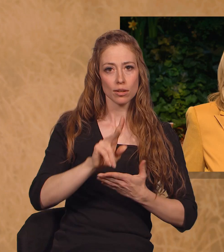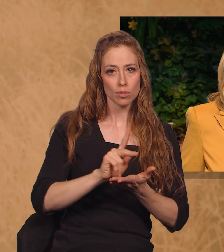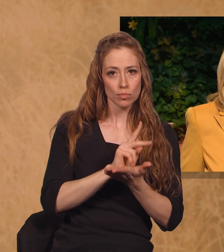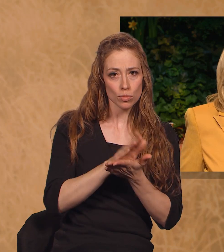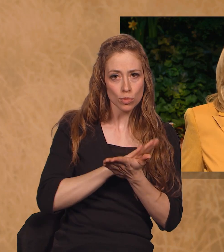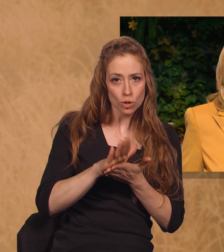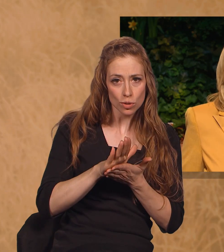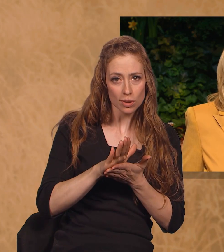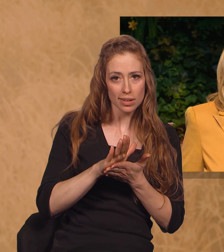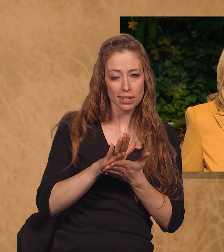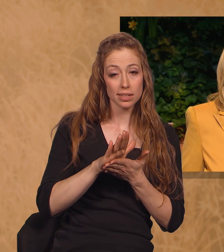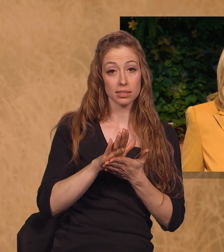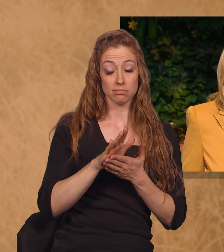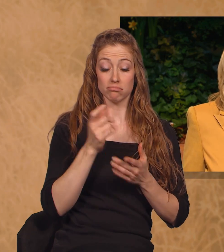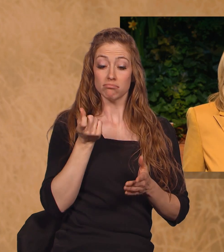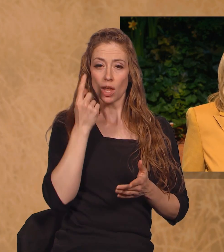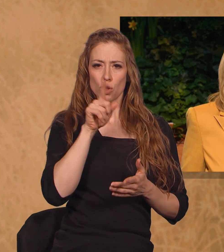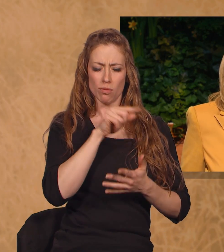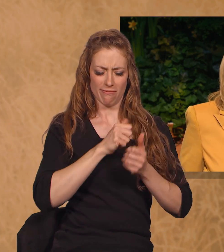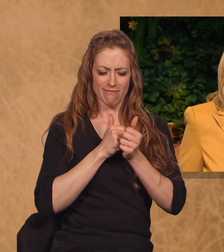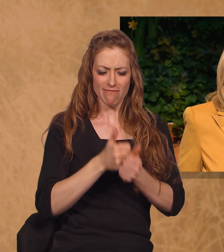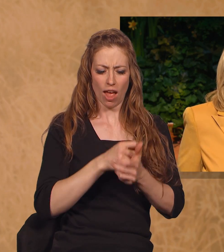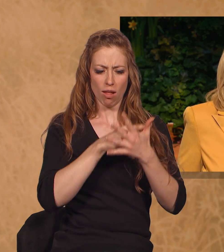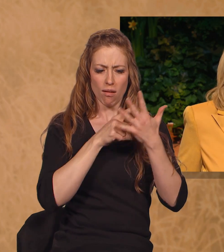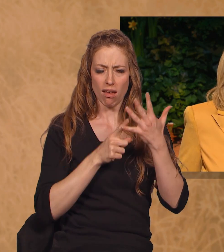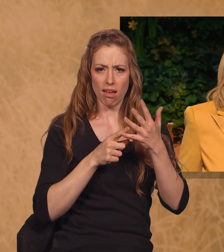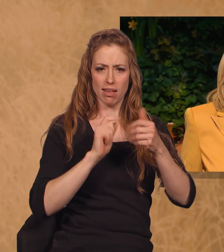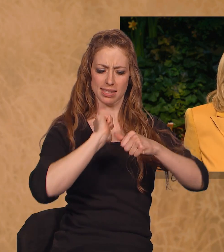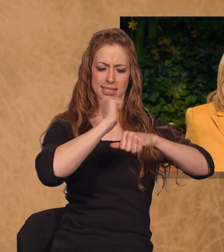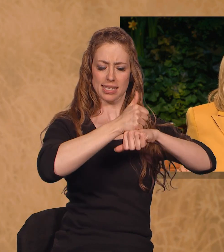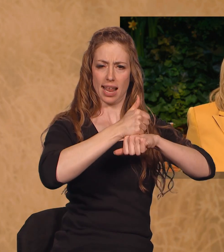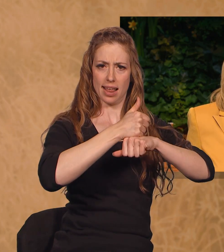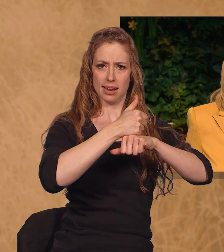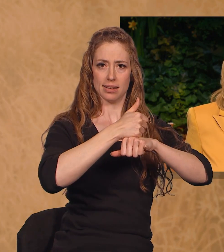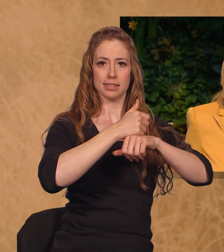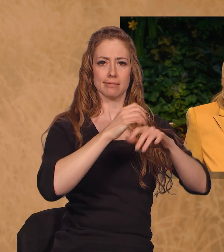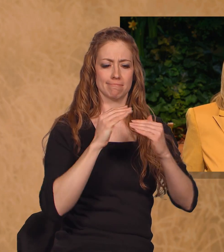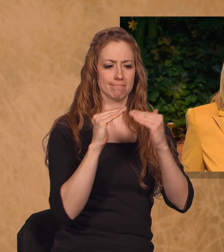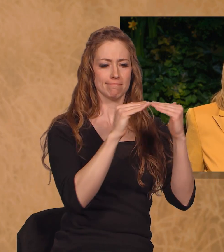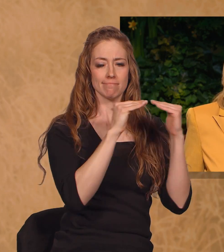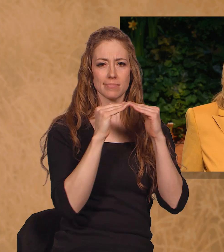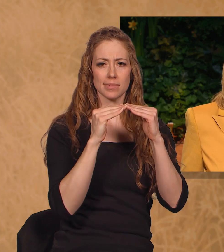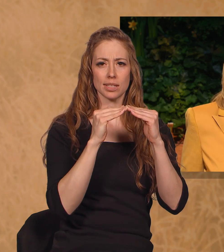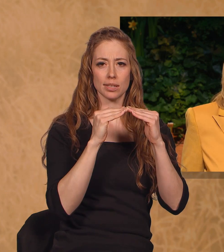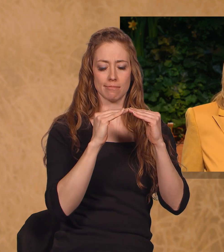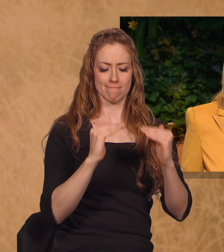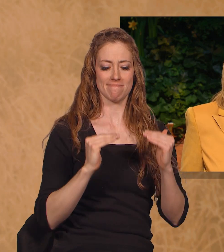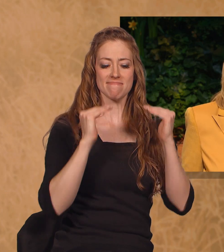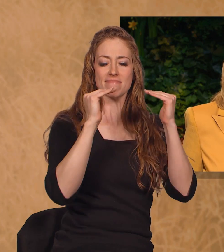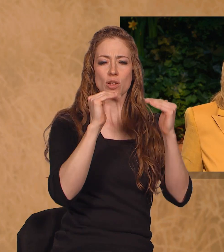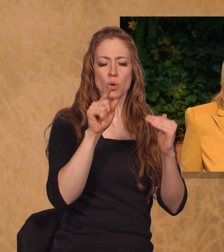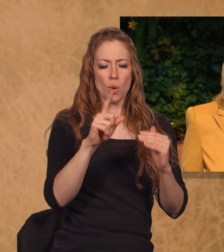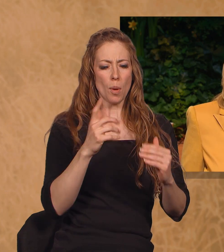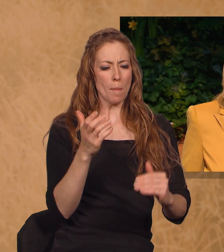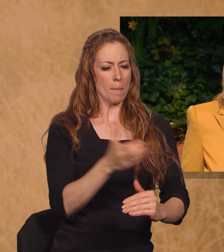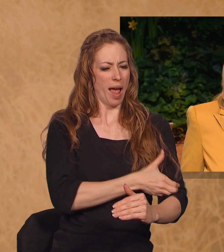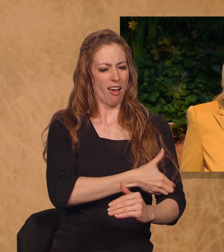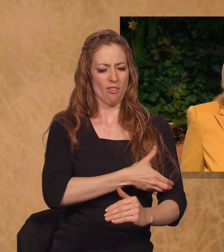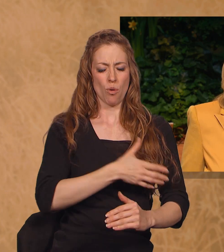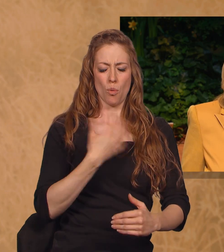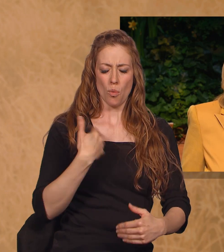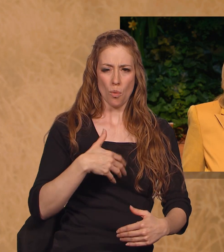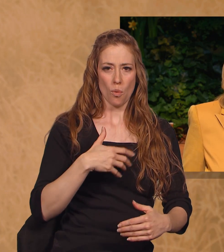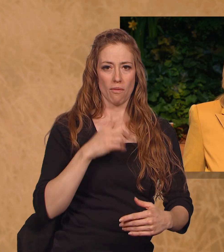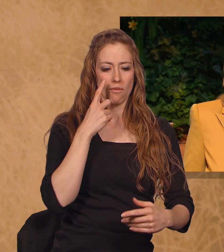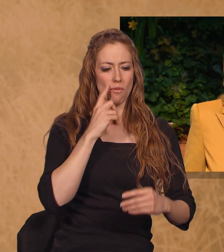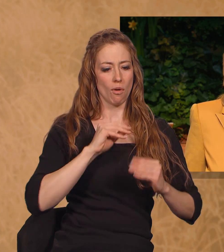standards and qualify for the constant companionship of the Holy Ghost, you can have a powerful impact in the world. Your